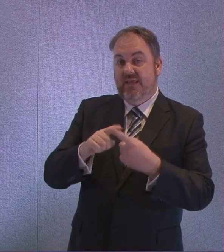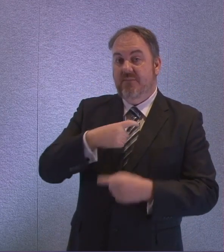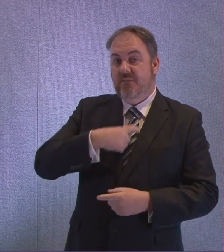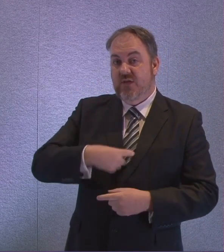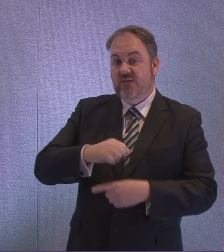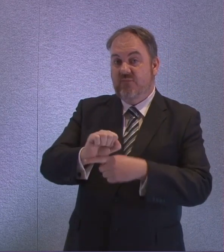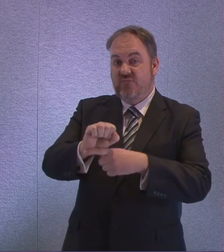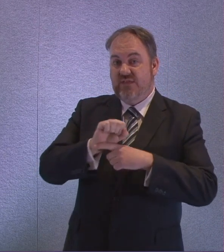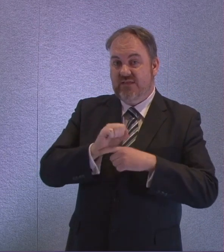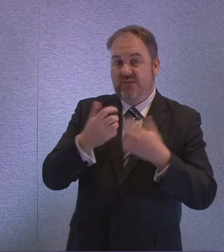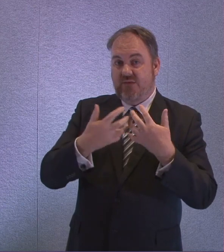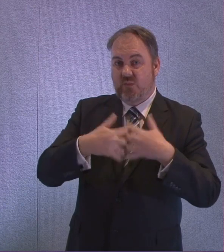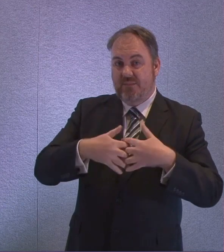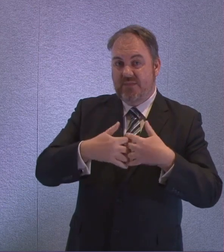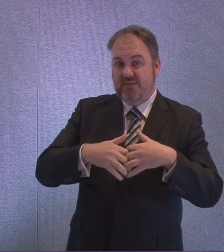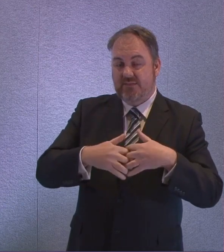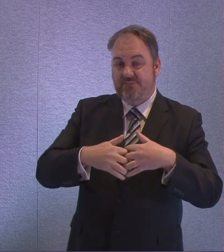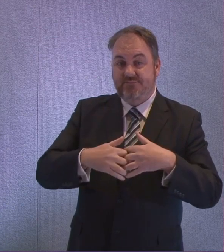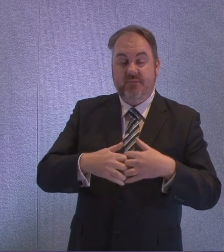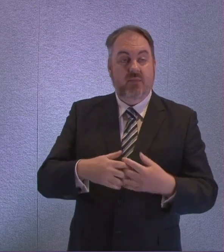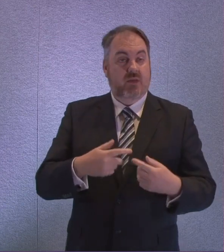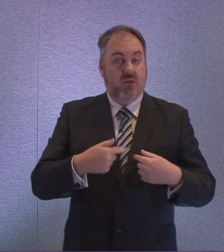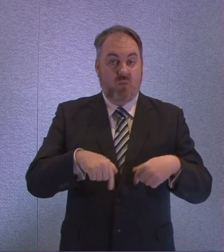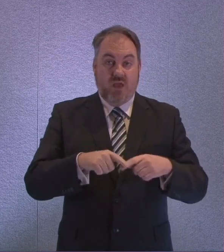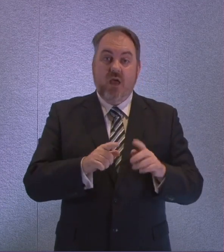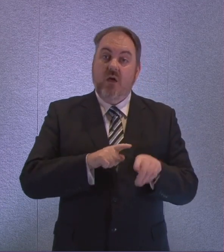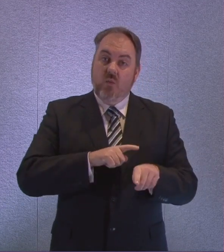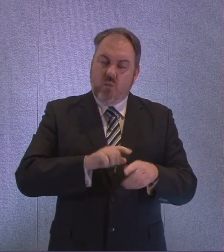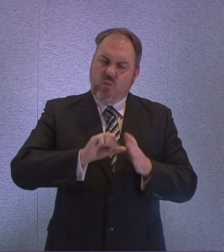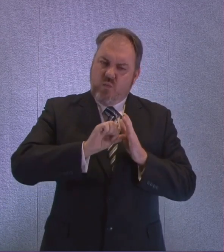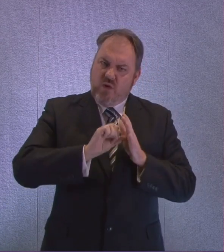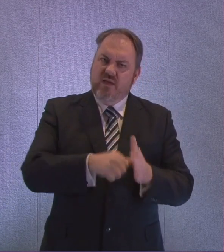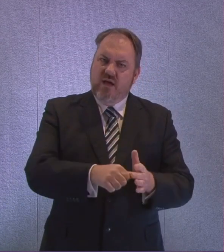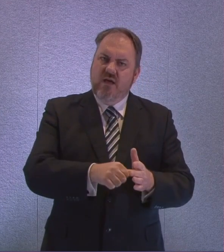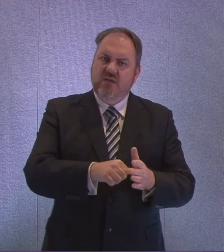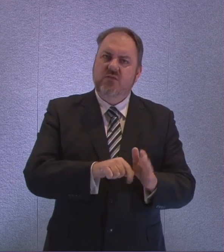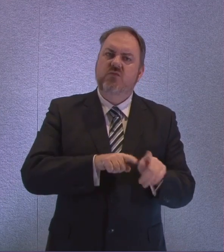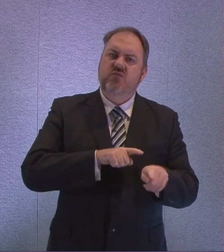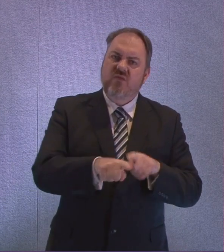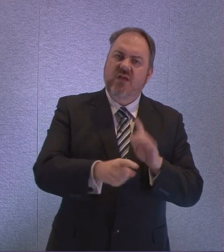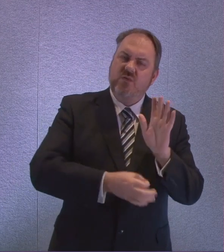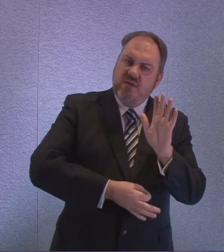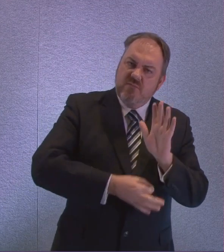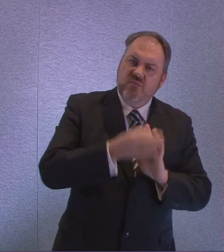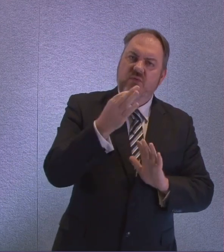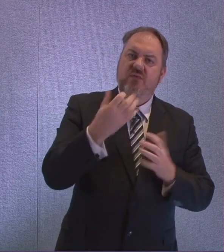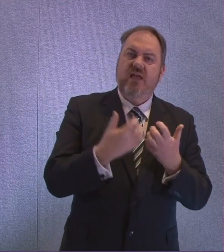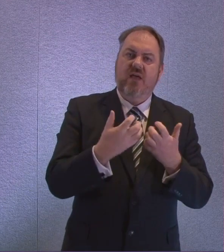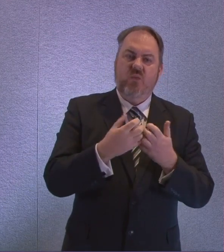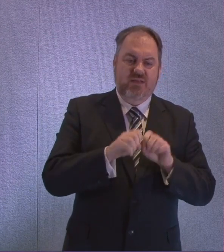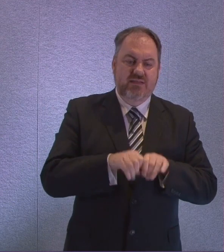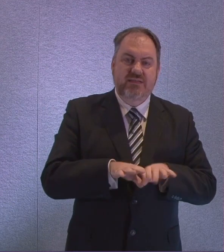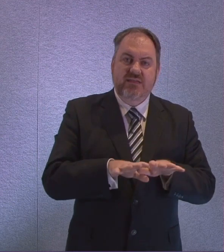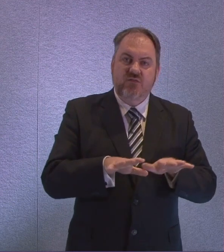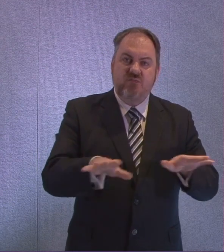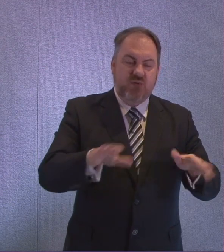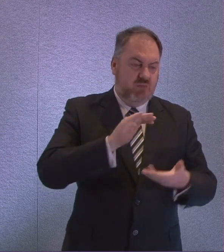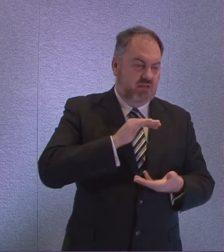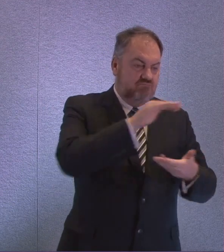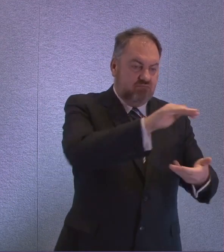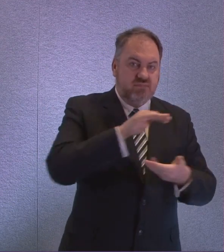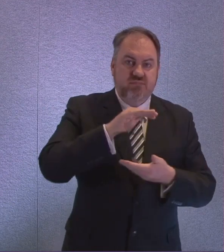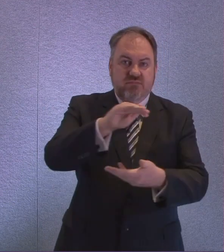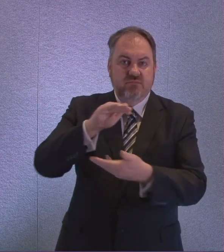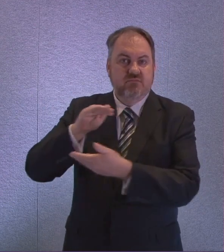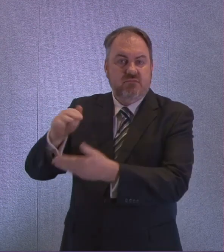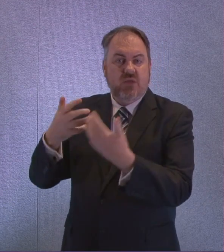We have improved the distribution. We continue to improve the distribution. I think we do now have an effective distribution system in place. I'm not going